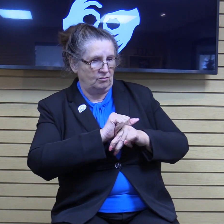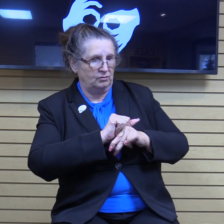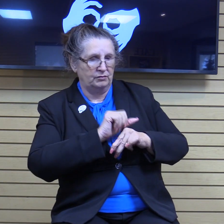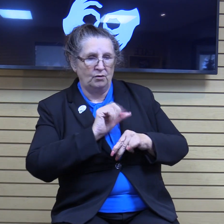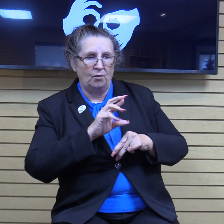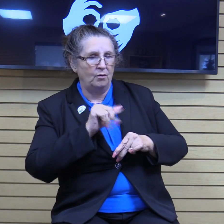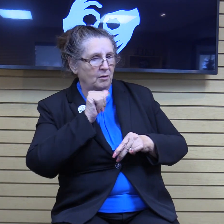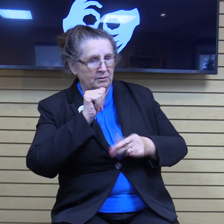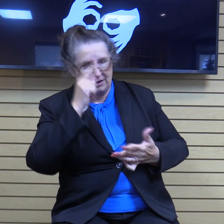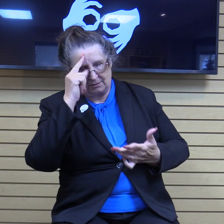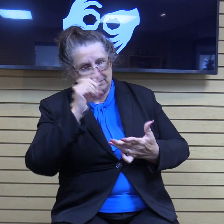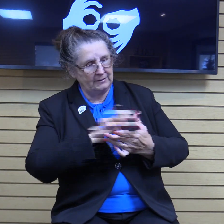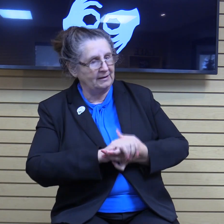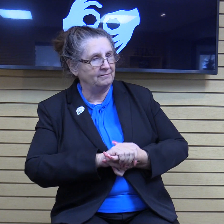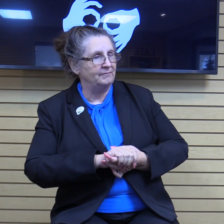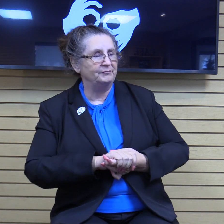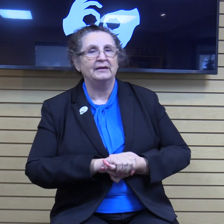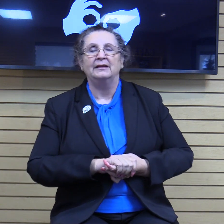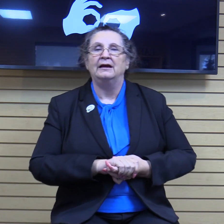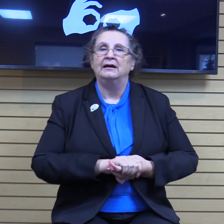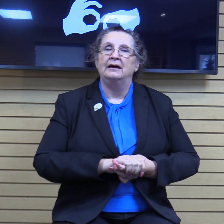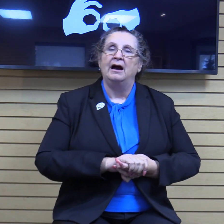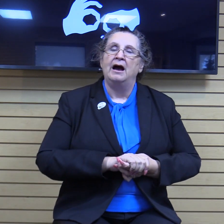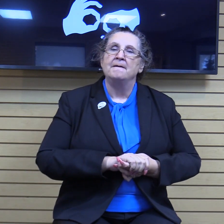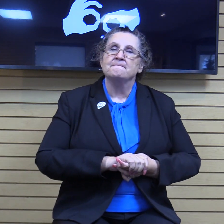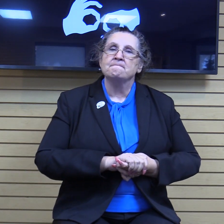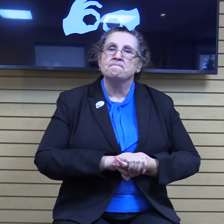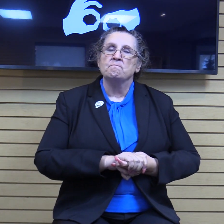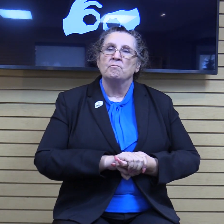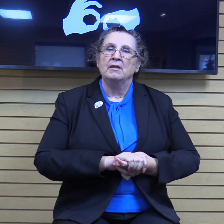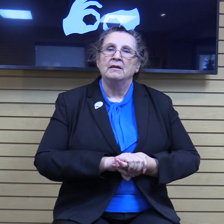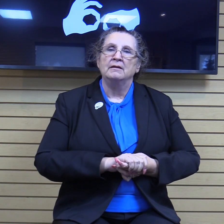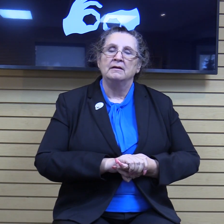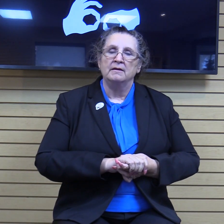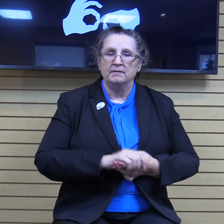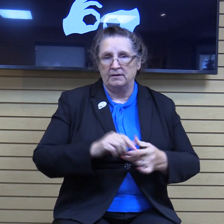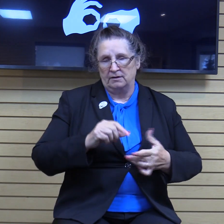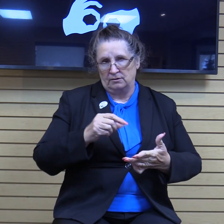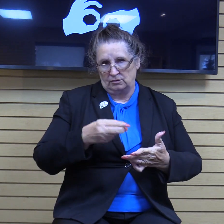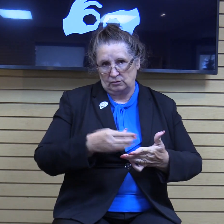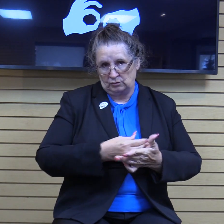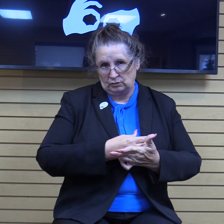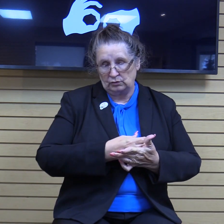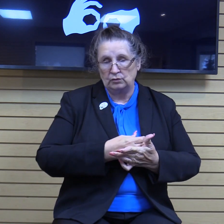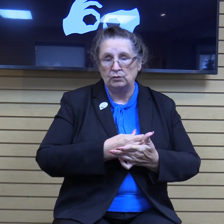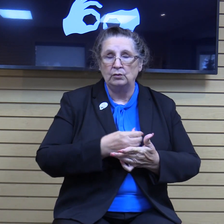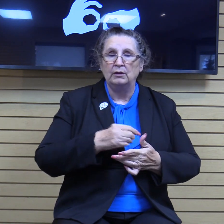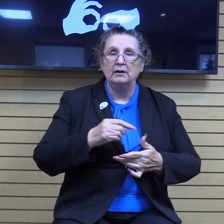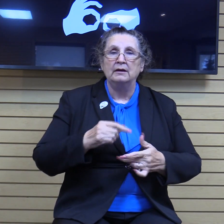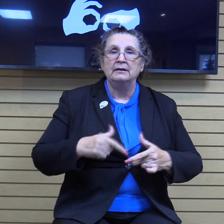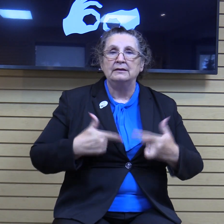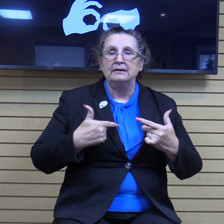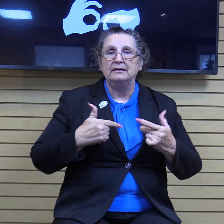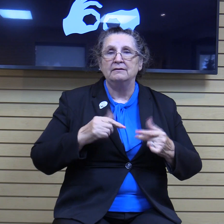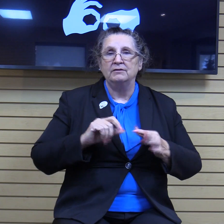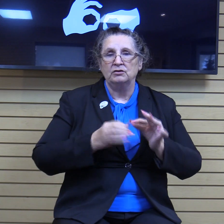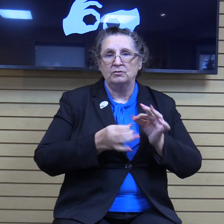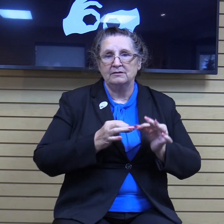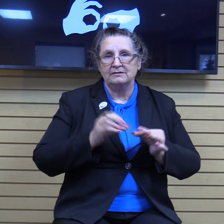You know, I came across the Living Translation version in 48. And it